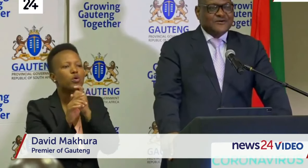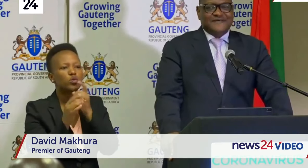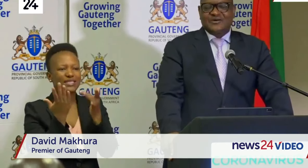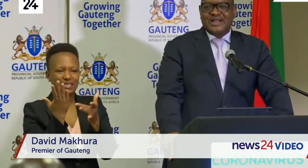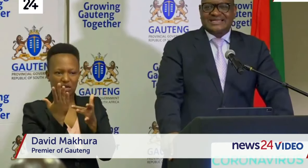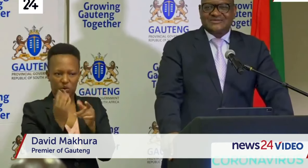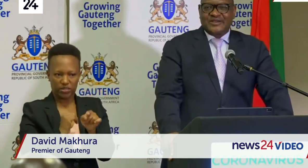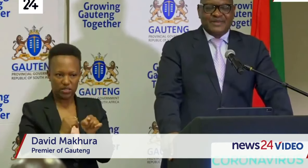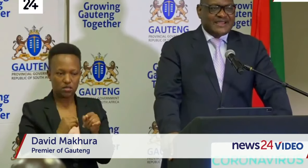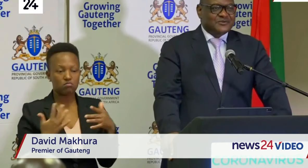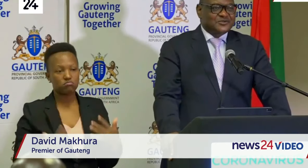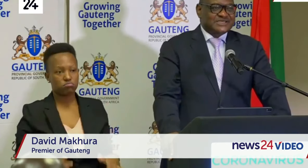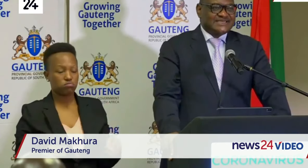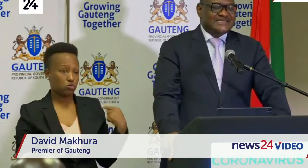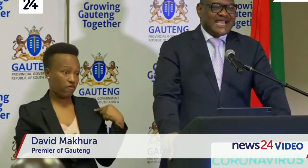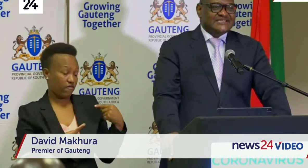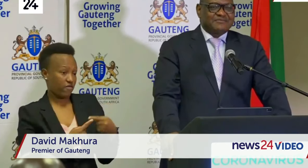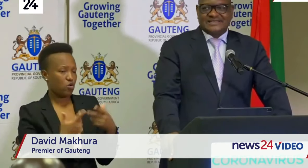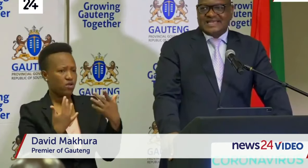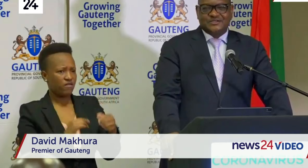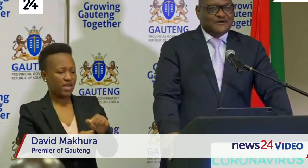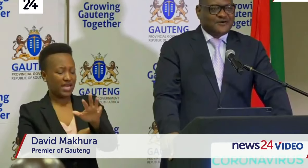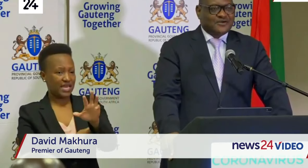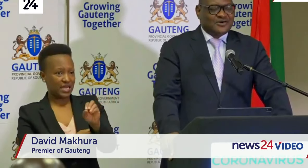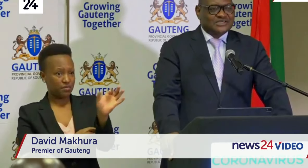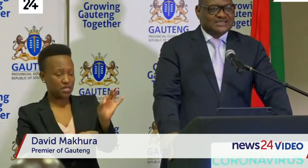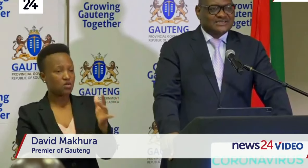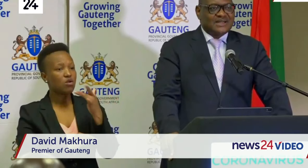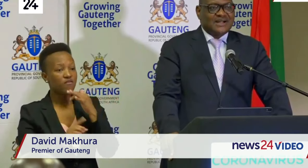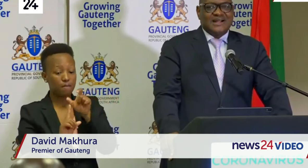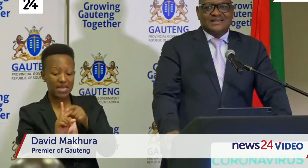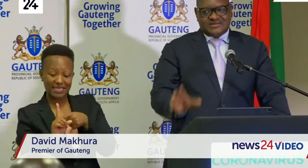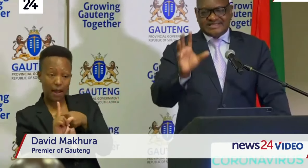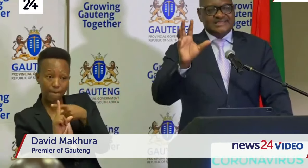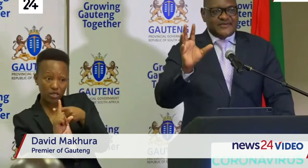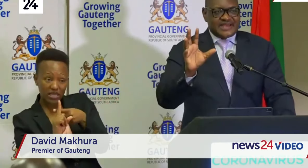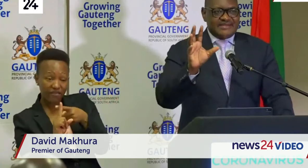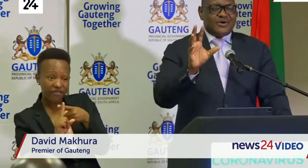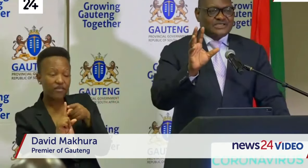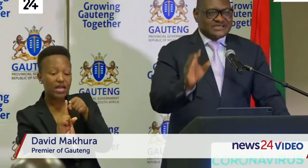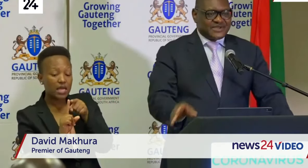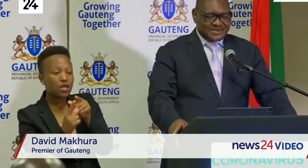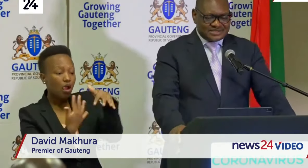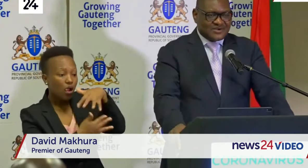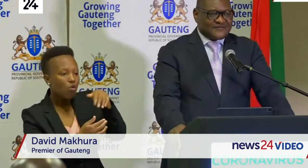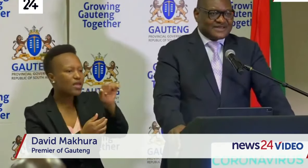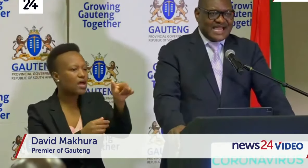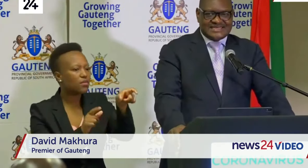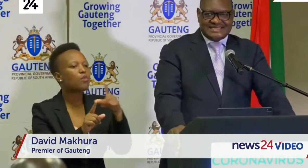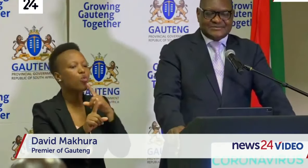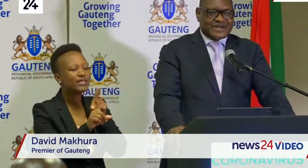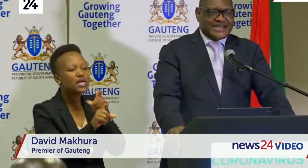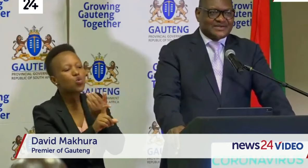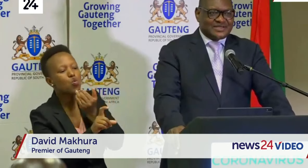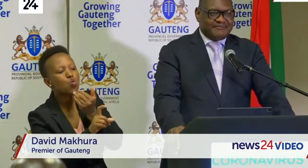And so far, we have been able to trace 90% of all contacts. Now this is very important because COVID